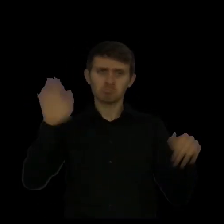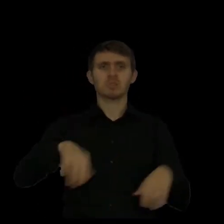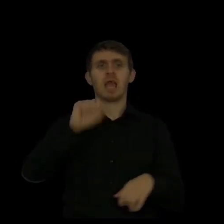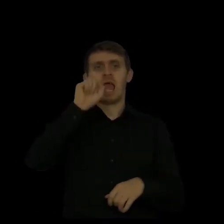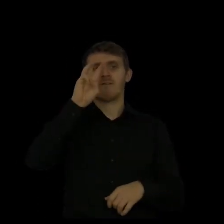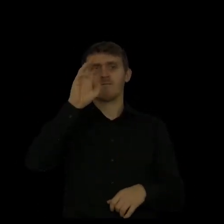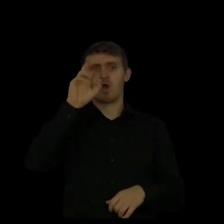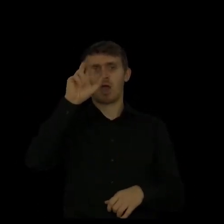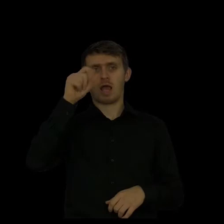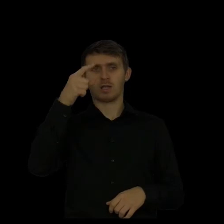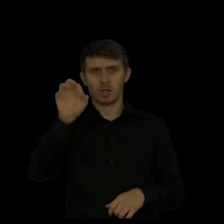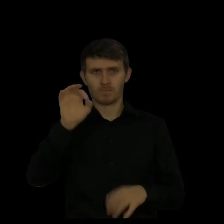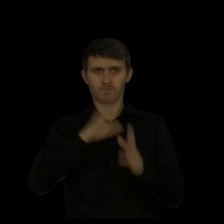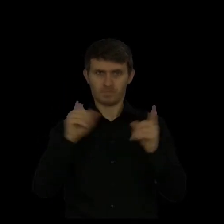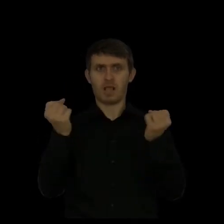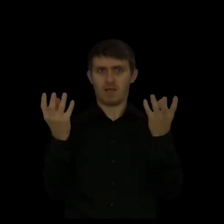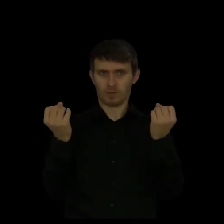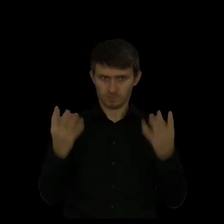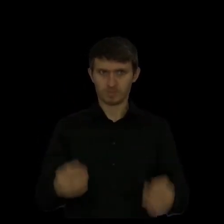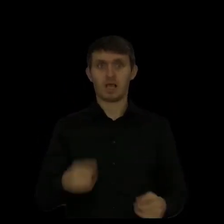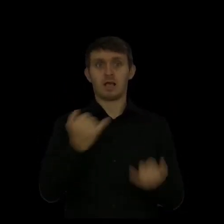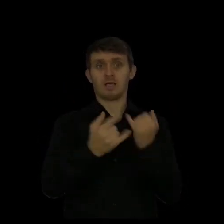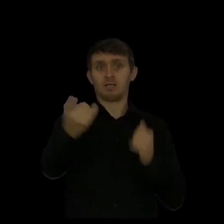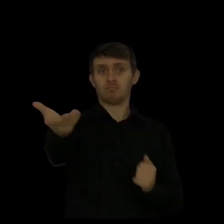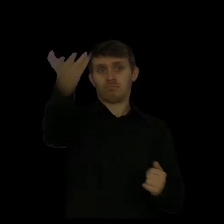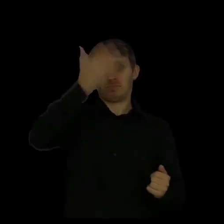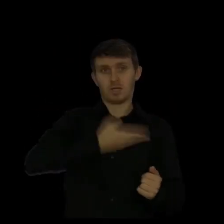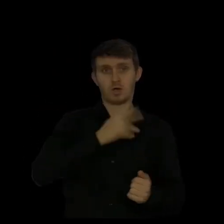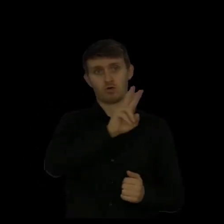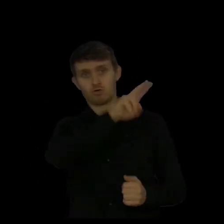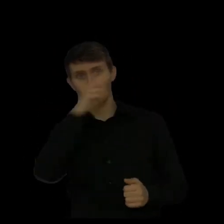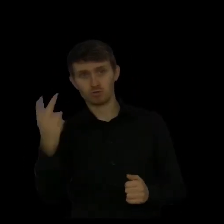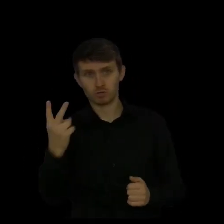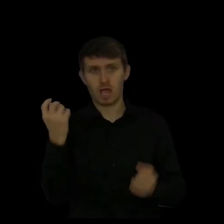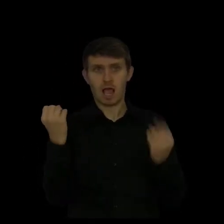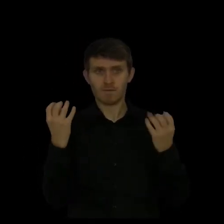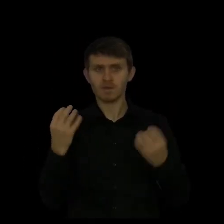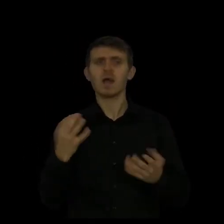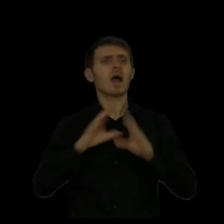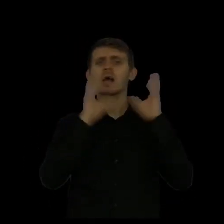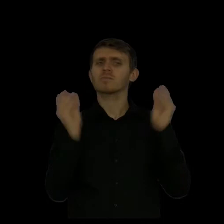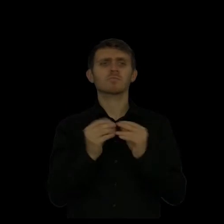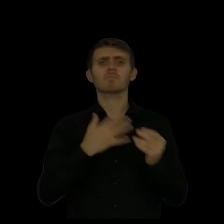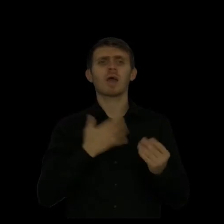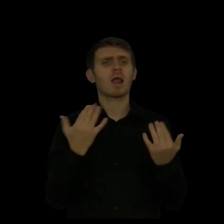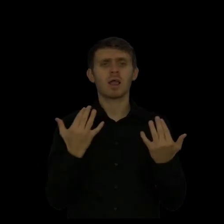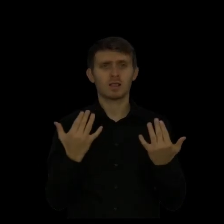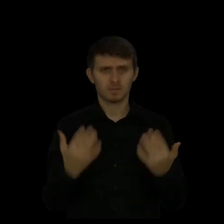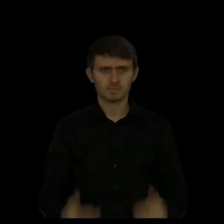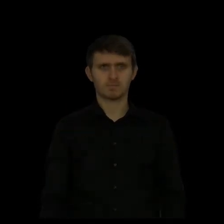that an avocado. If I have one avocado and then you were to give me another avocado,